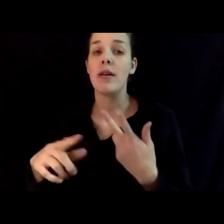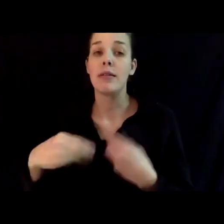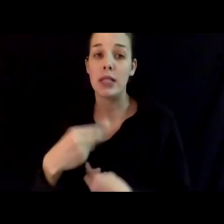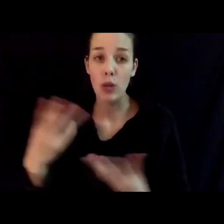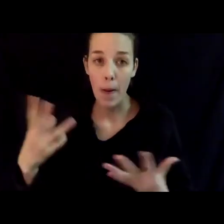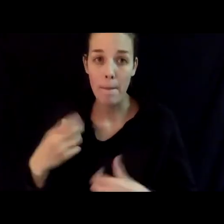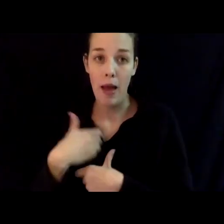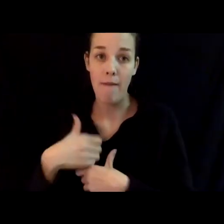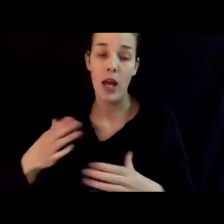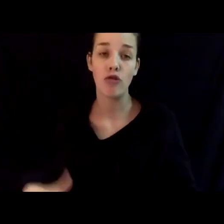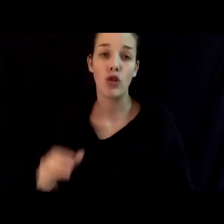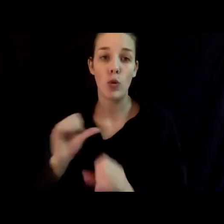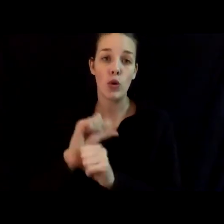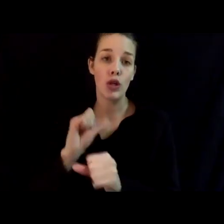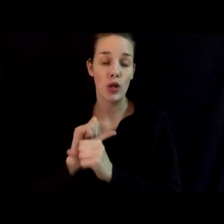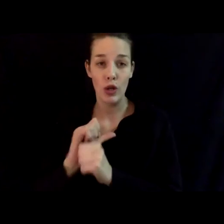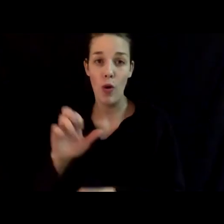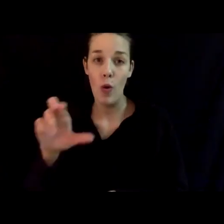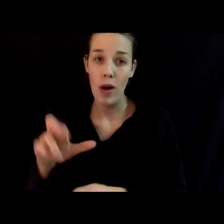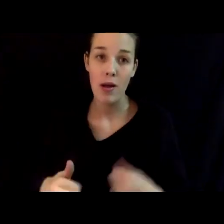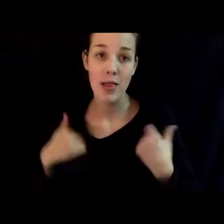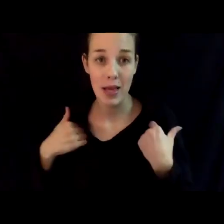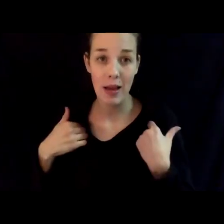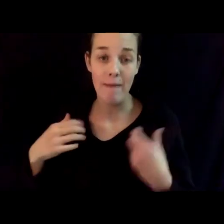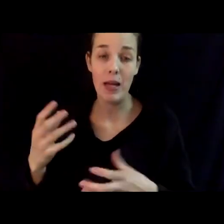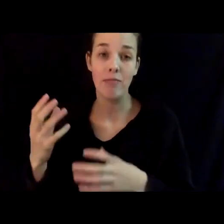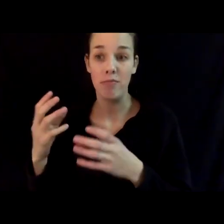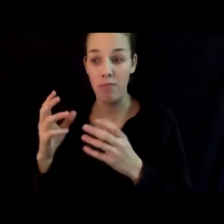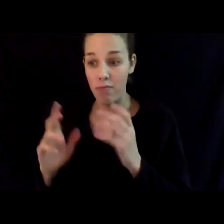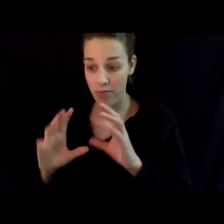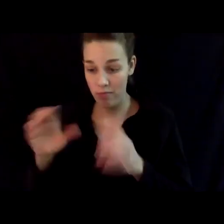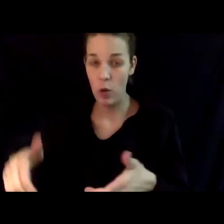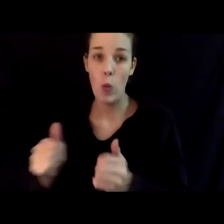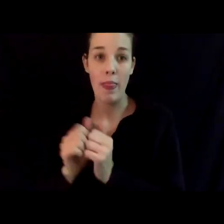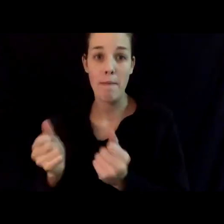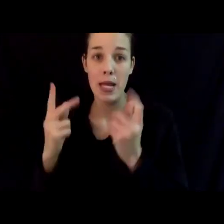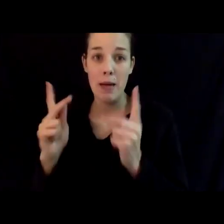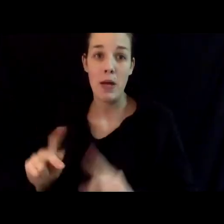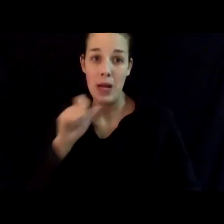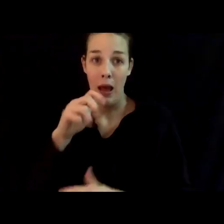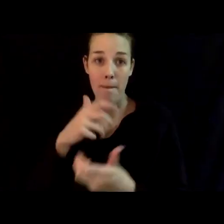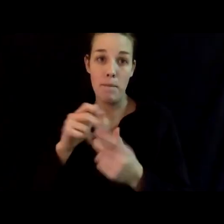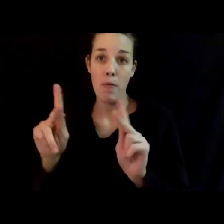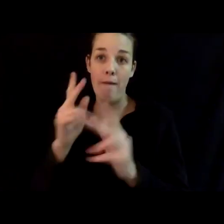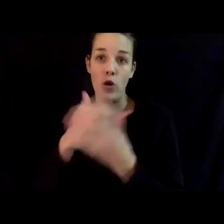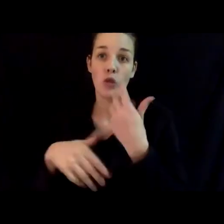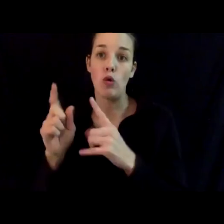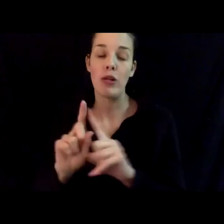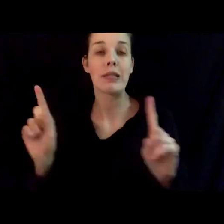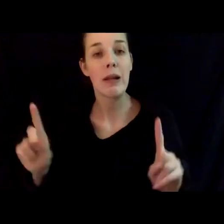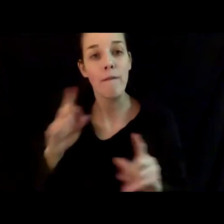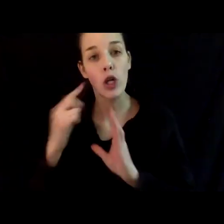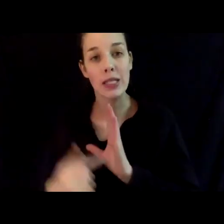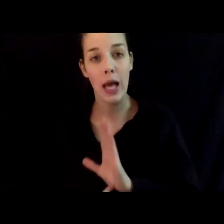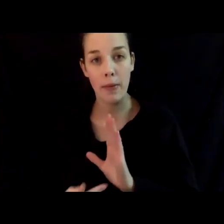workers who work or live in congregate settings that do not allow for social distancing. For example,